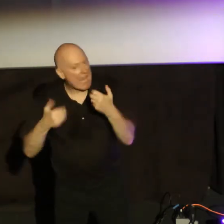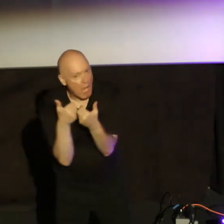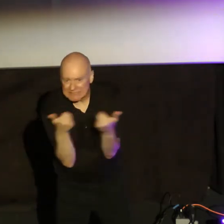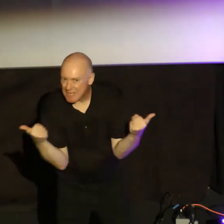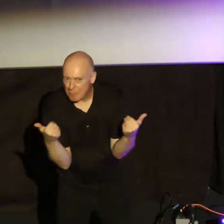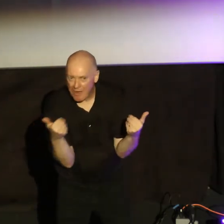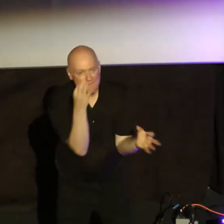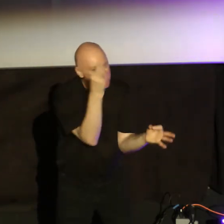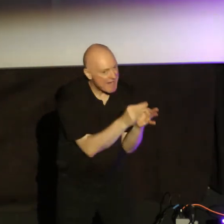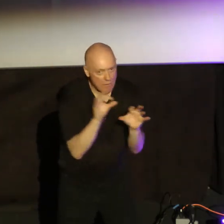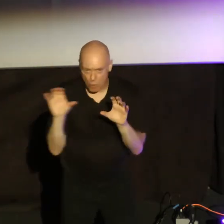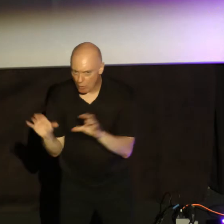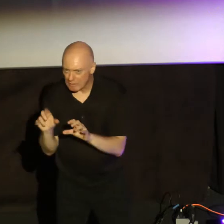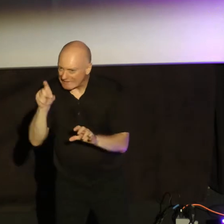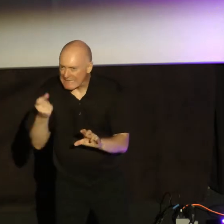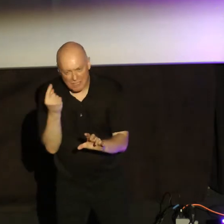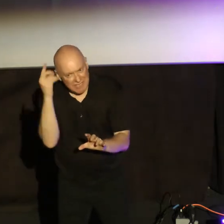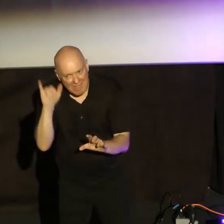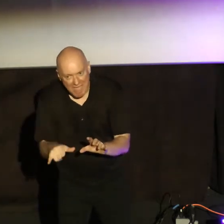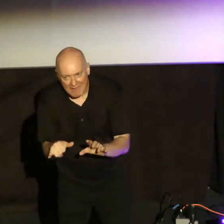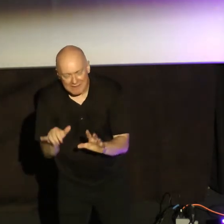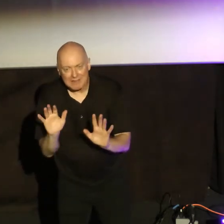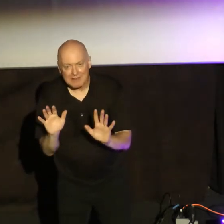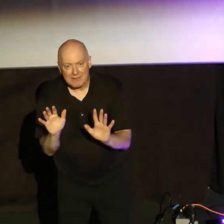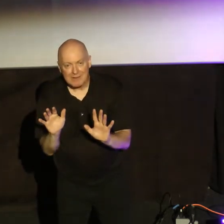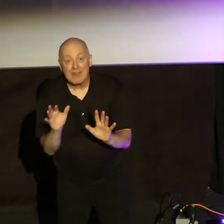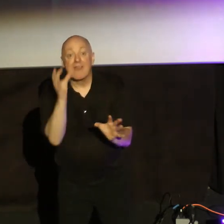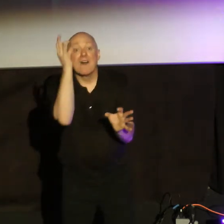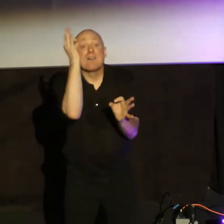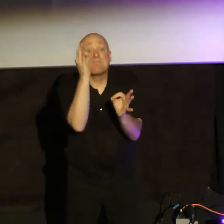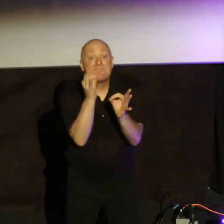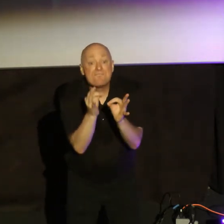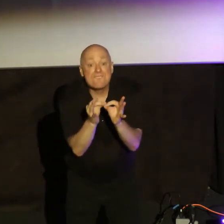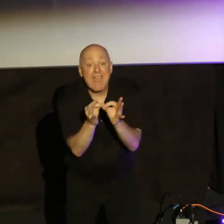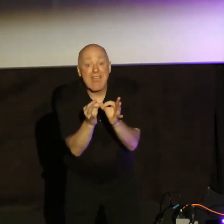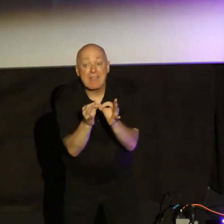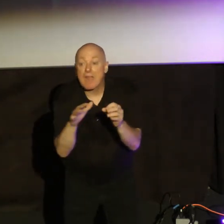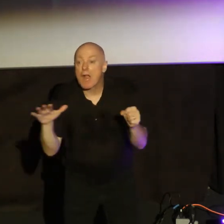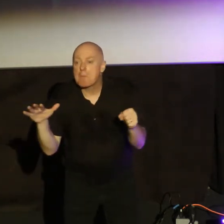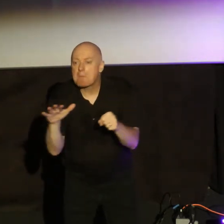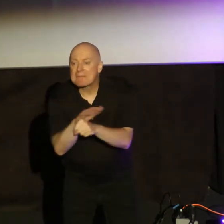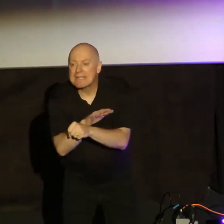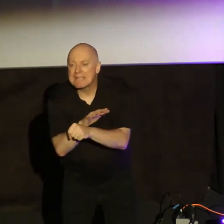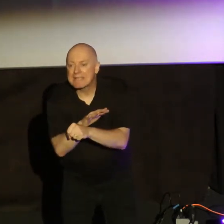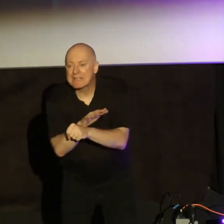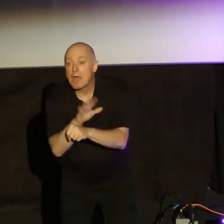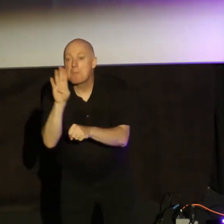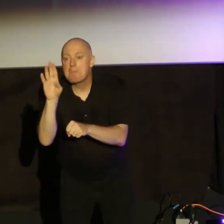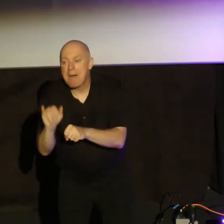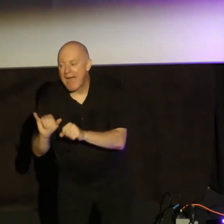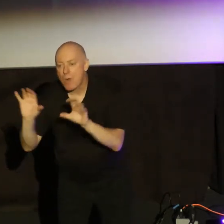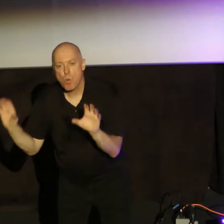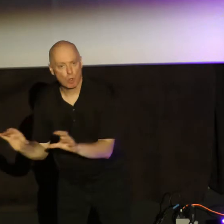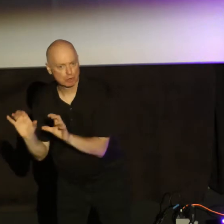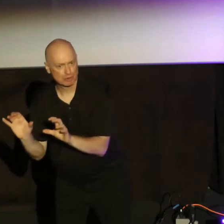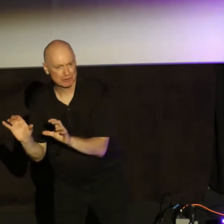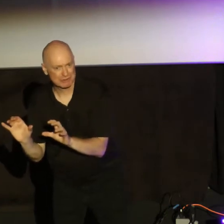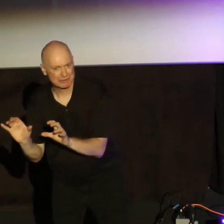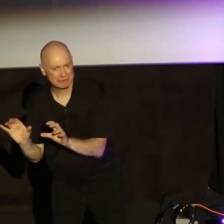theology that we need to have. And he says, and faith was completed by his works. It's the